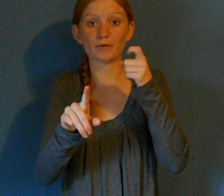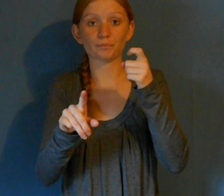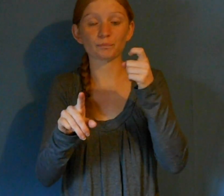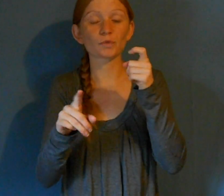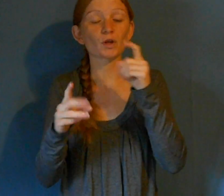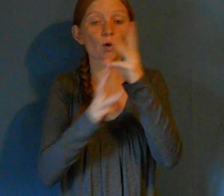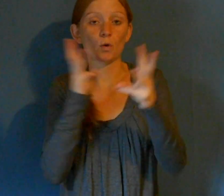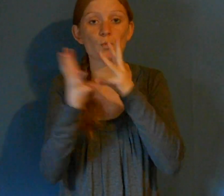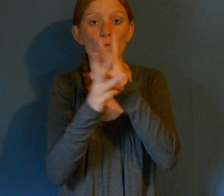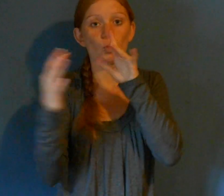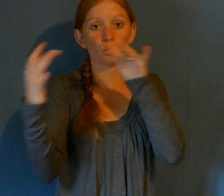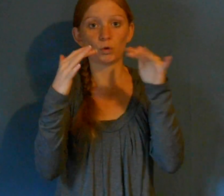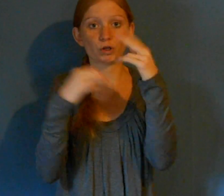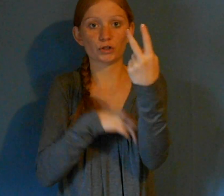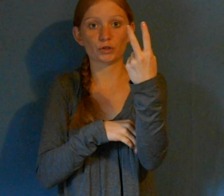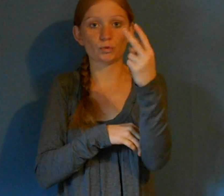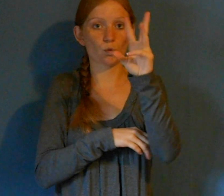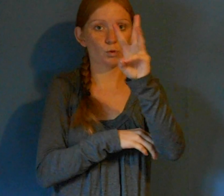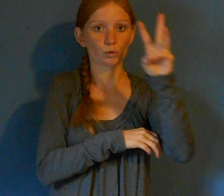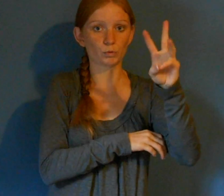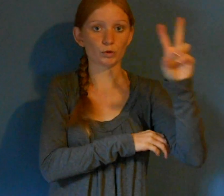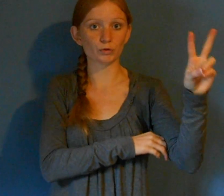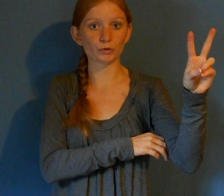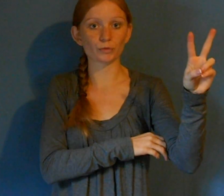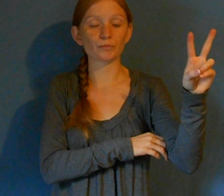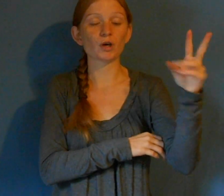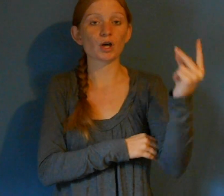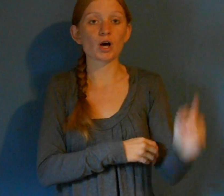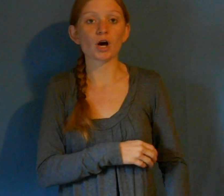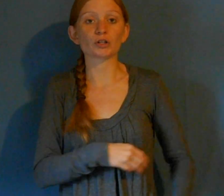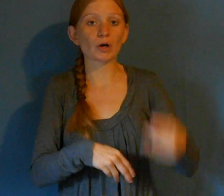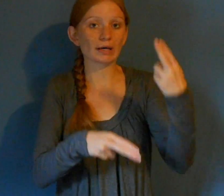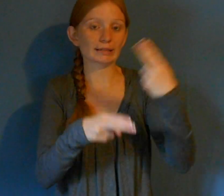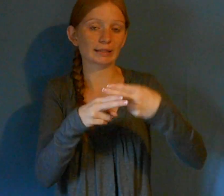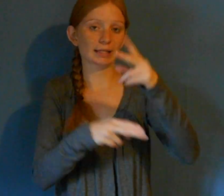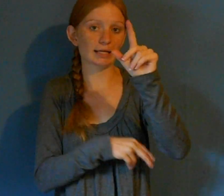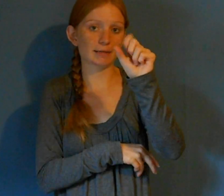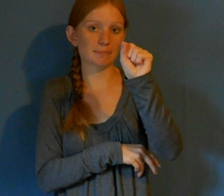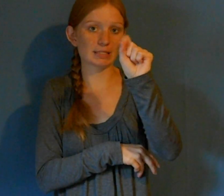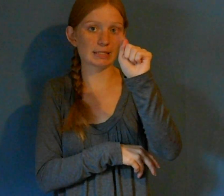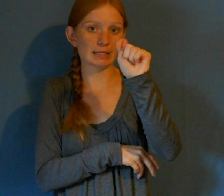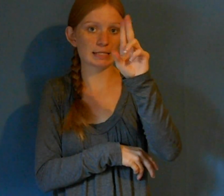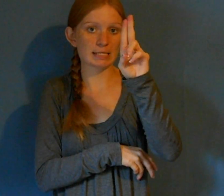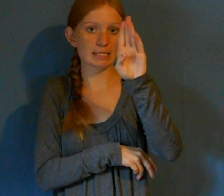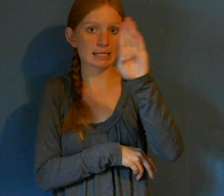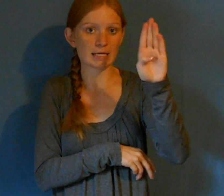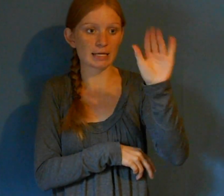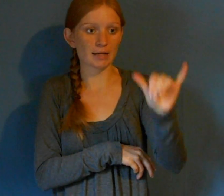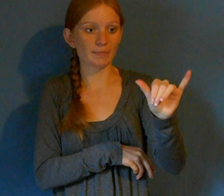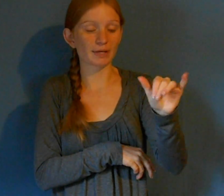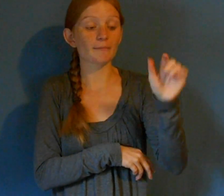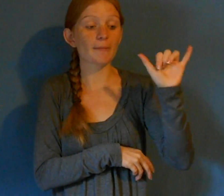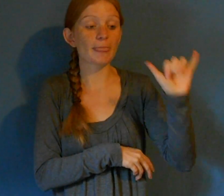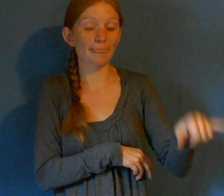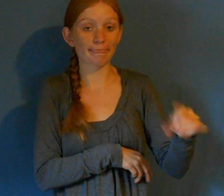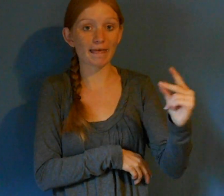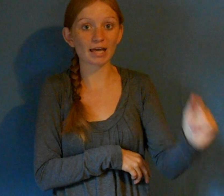they had a dog named the Pitbull, the Sergeant Stubby. And he actually ended up sniffing out two different